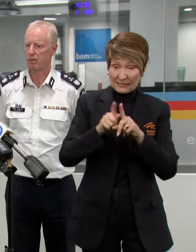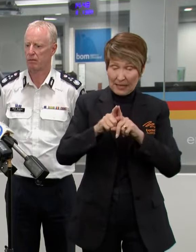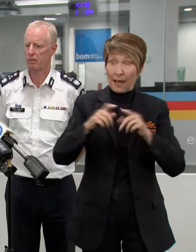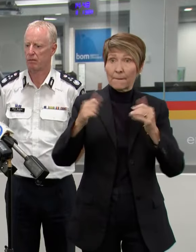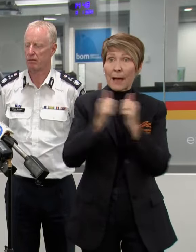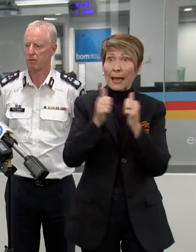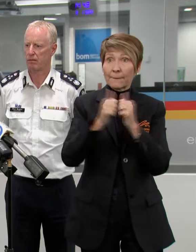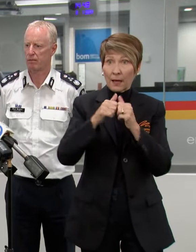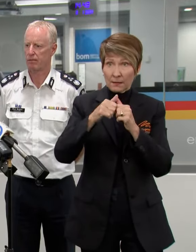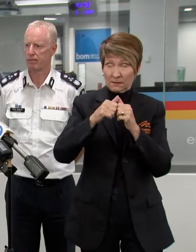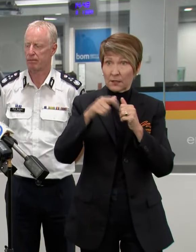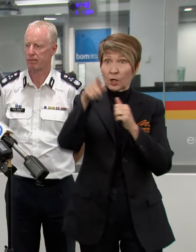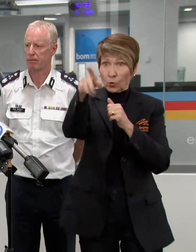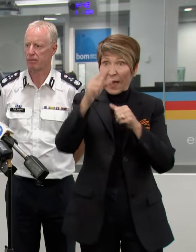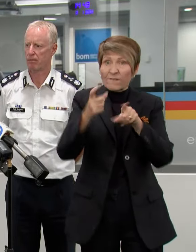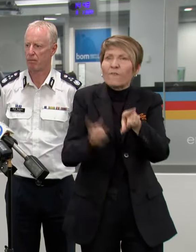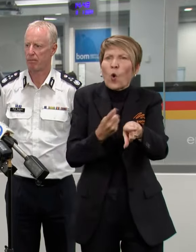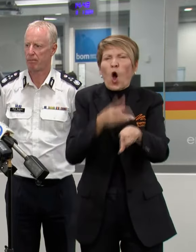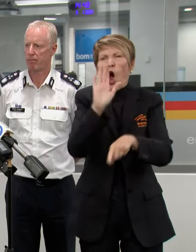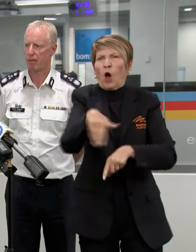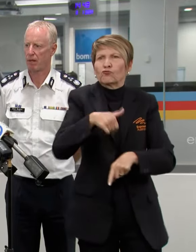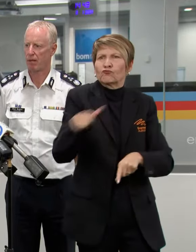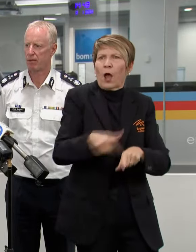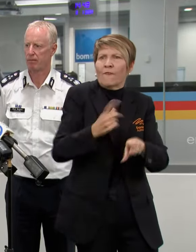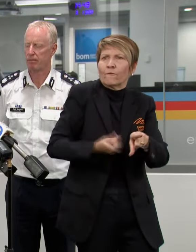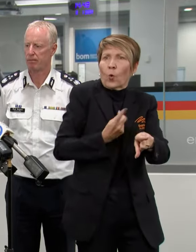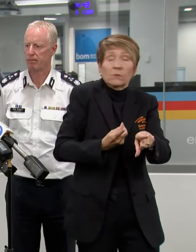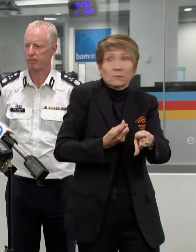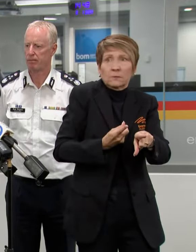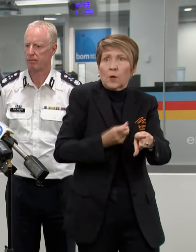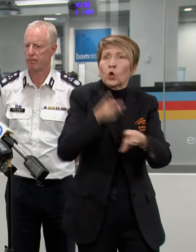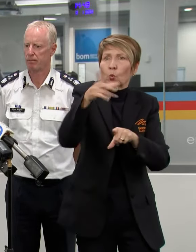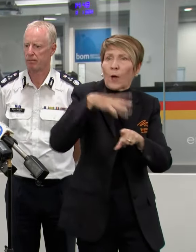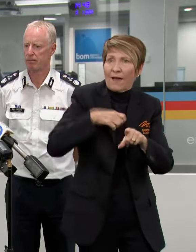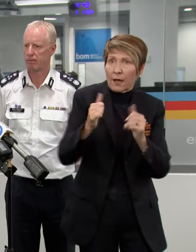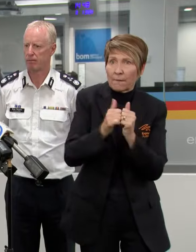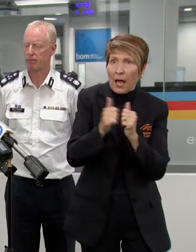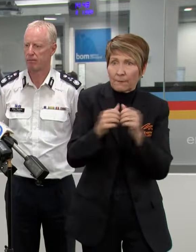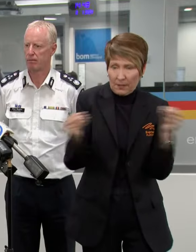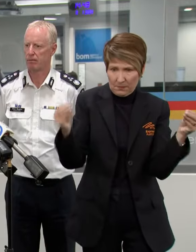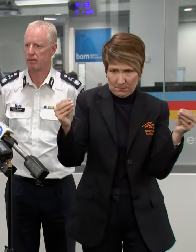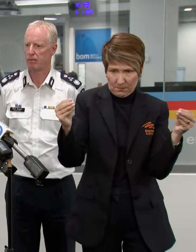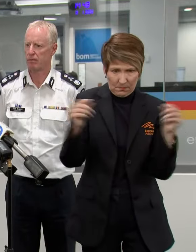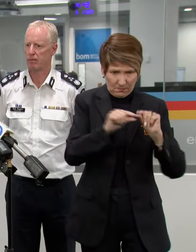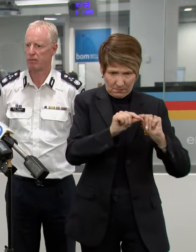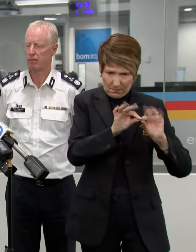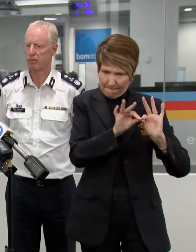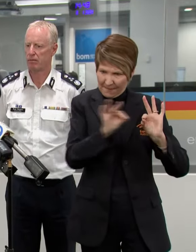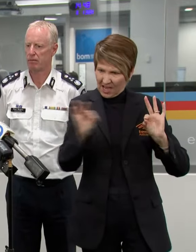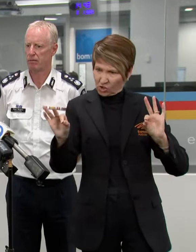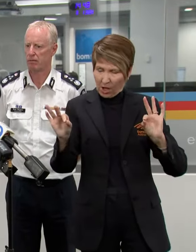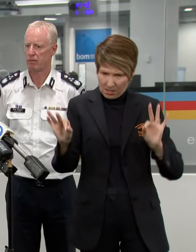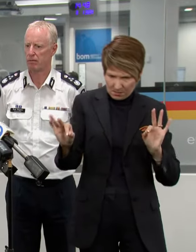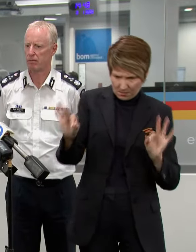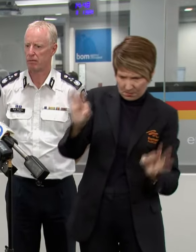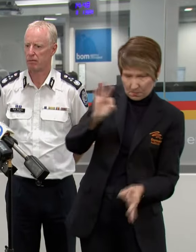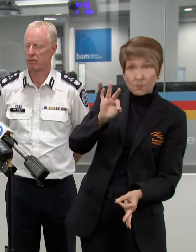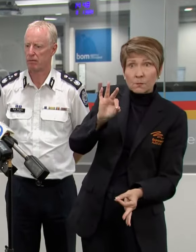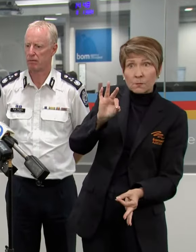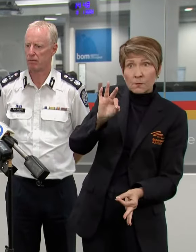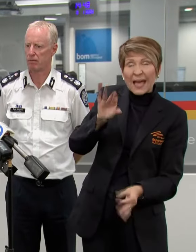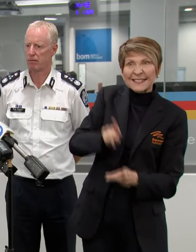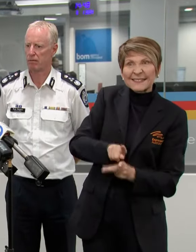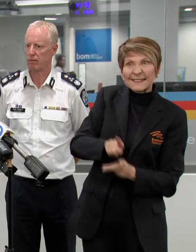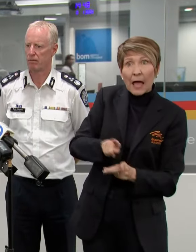for your four-wheel drive to be floating. So again, if you come across flood waters across the road, turn around and find an